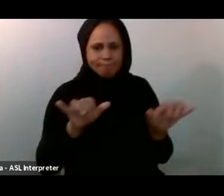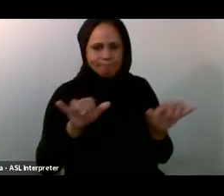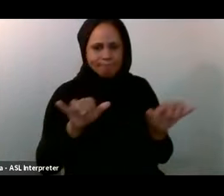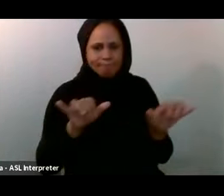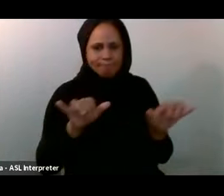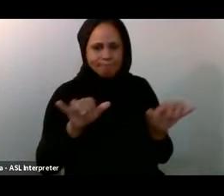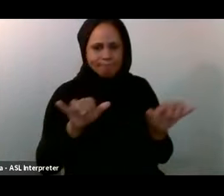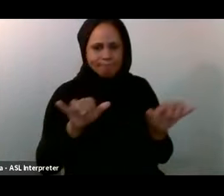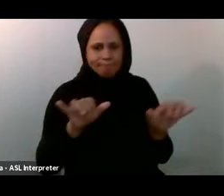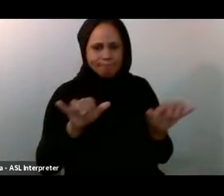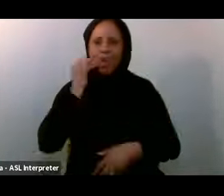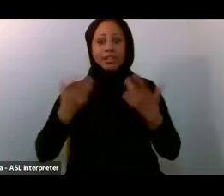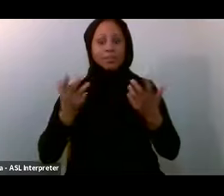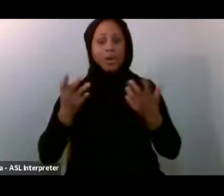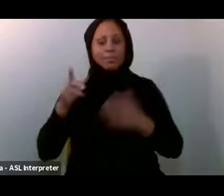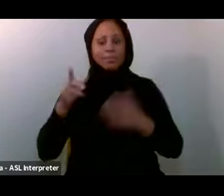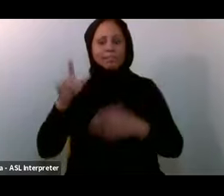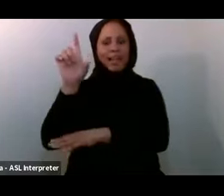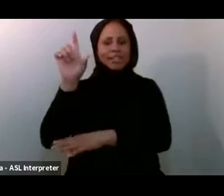And so I ask Allah